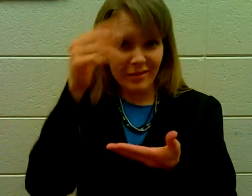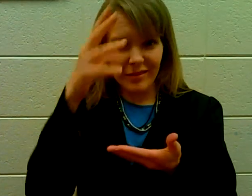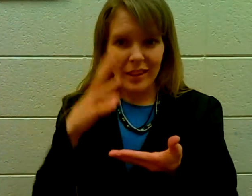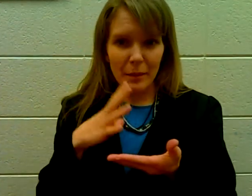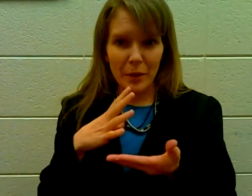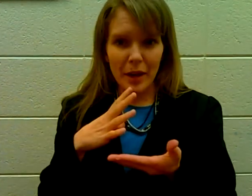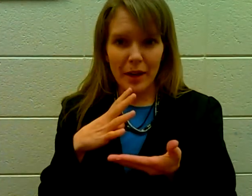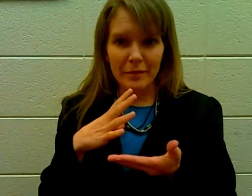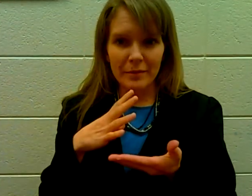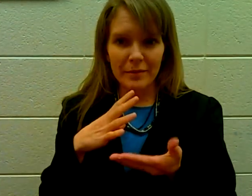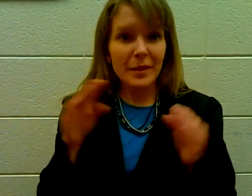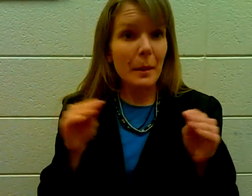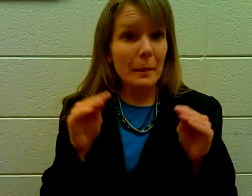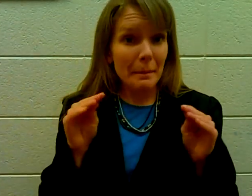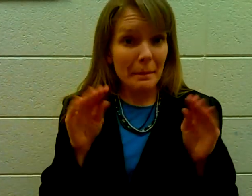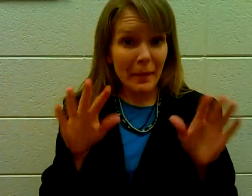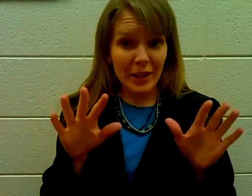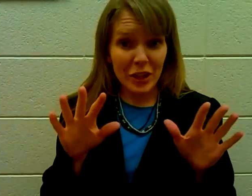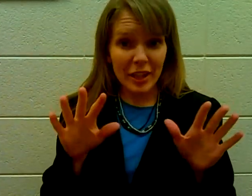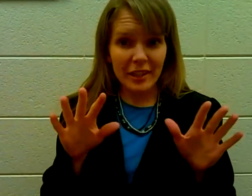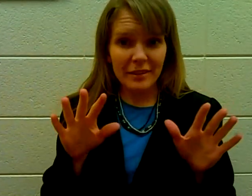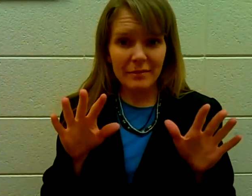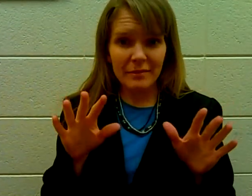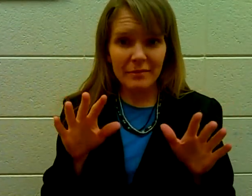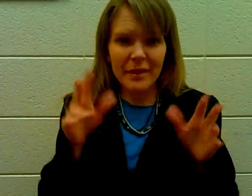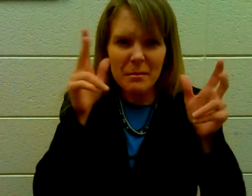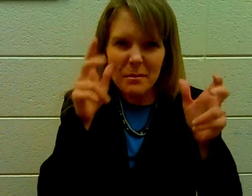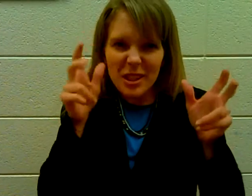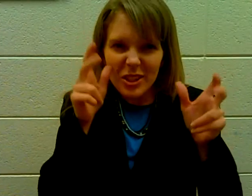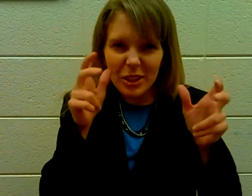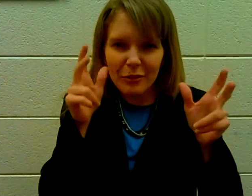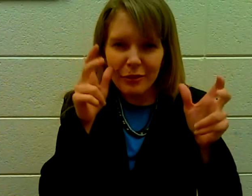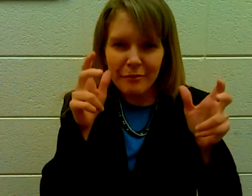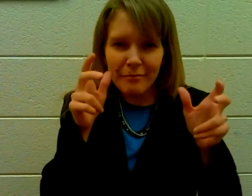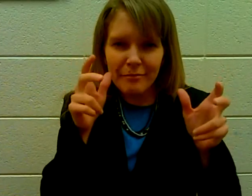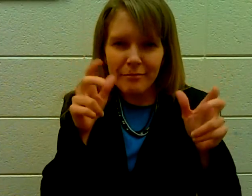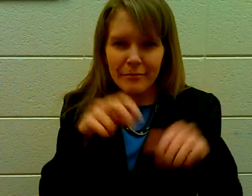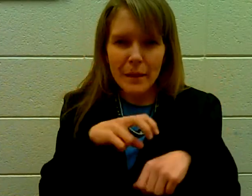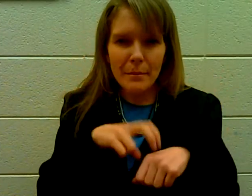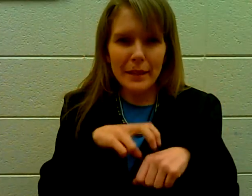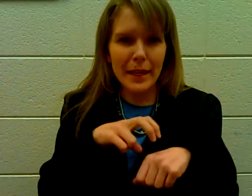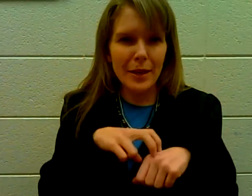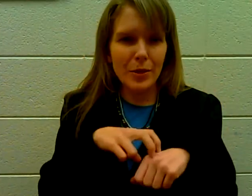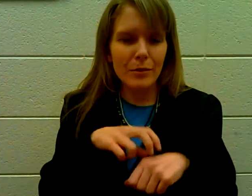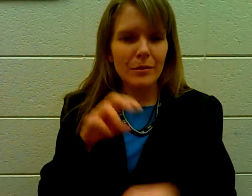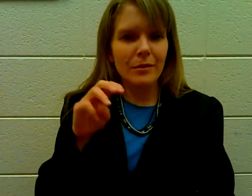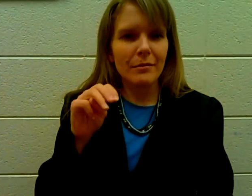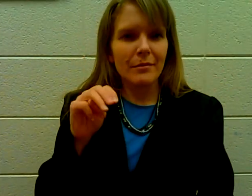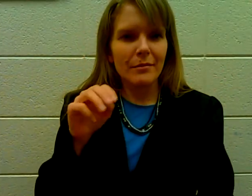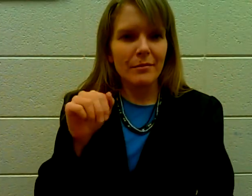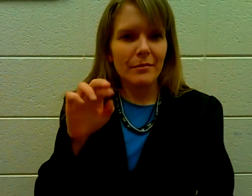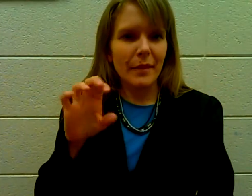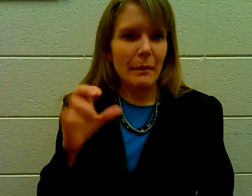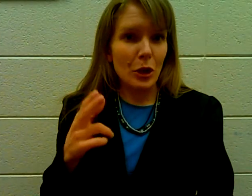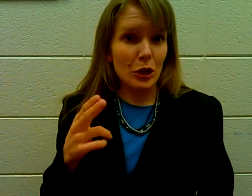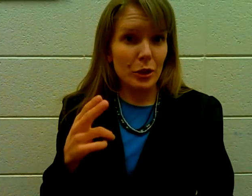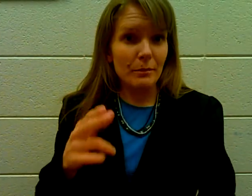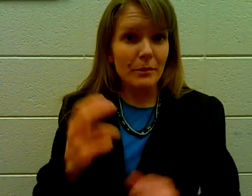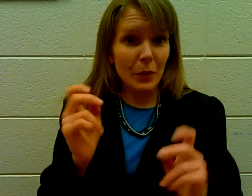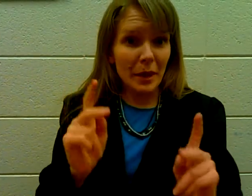Leprechaun. Magic. Mischief. Potato. And march. Okay?